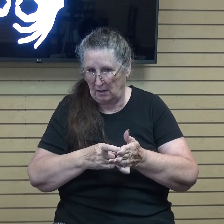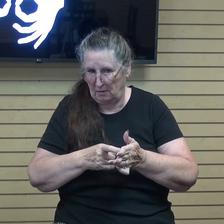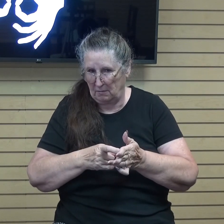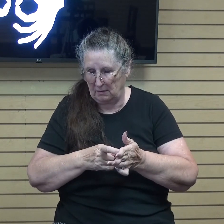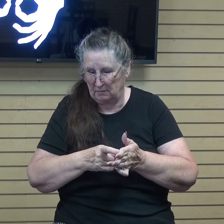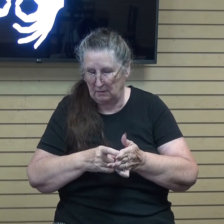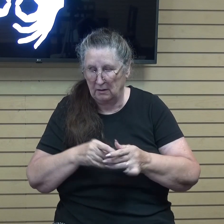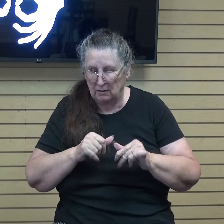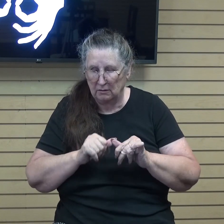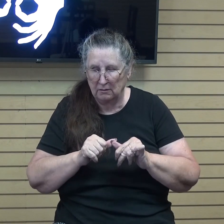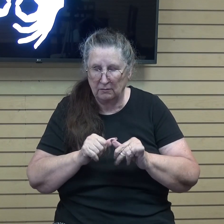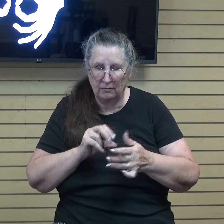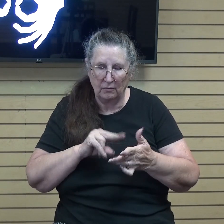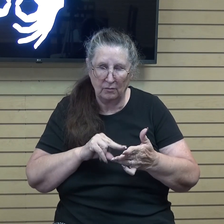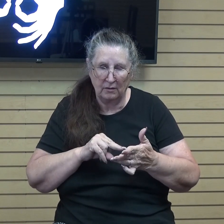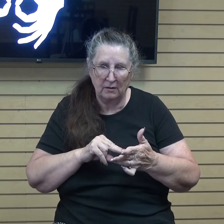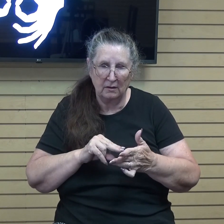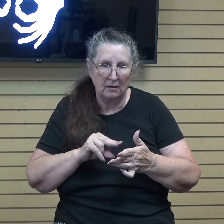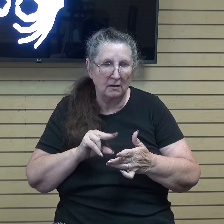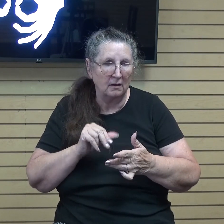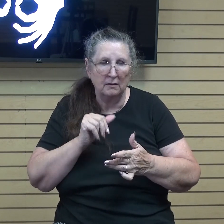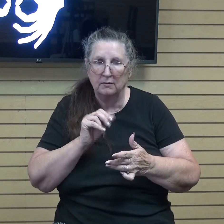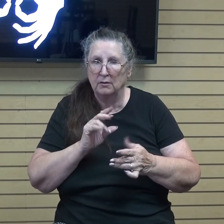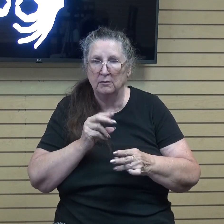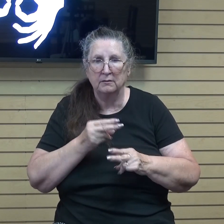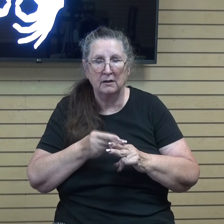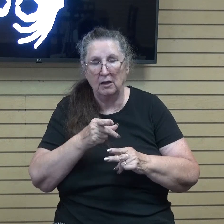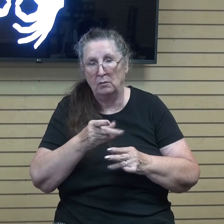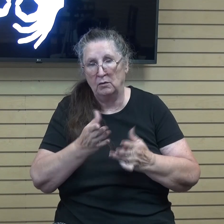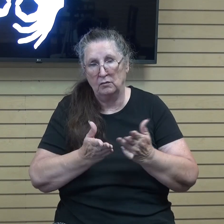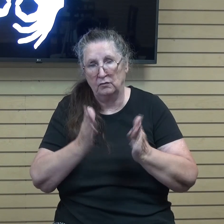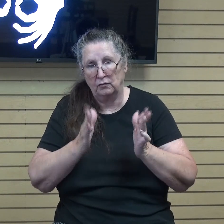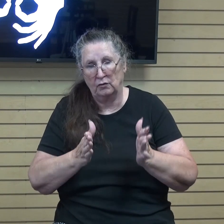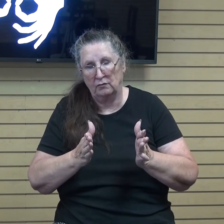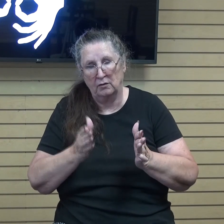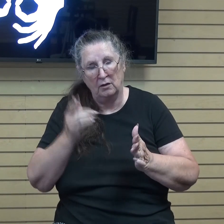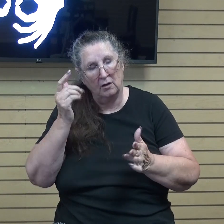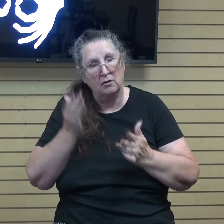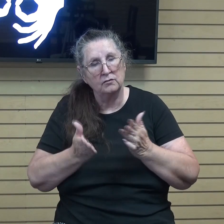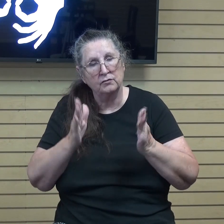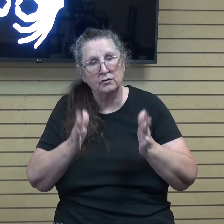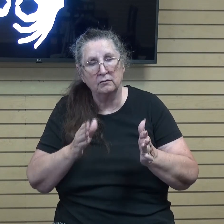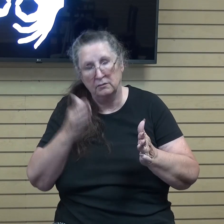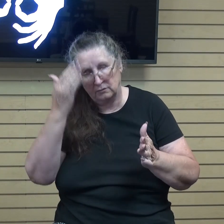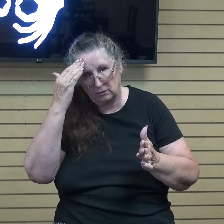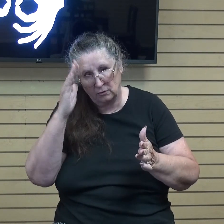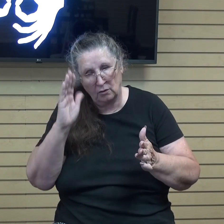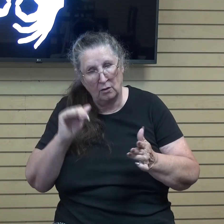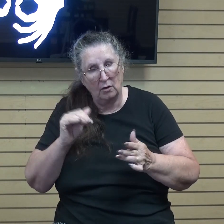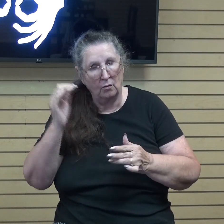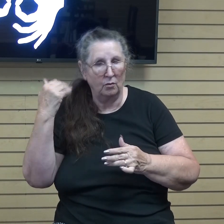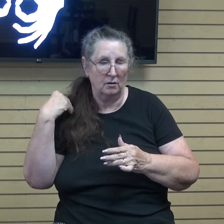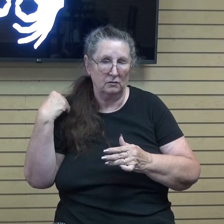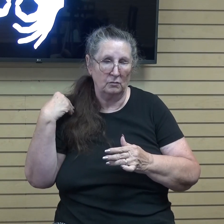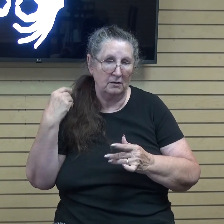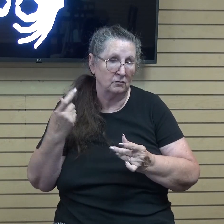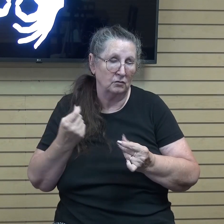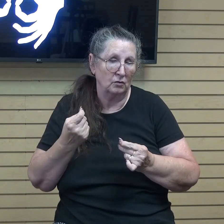read on. No longer do I call you servants, for a servant does not know what his master is doing, but I